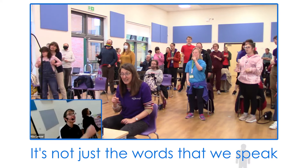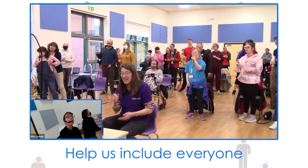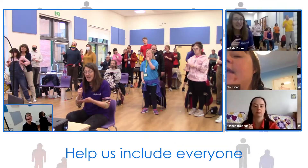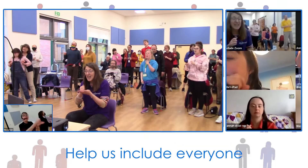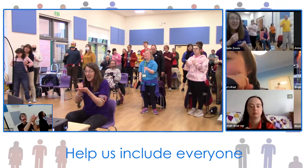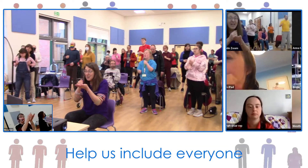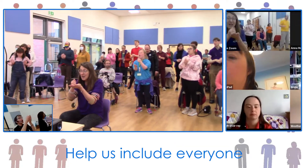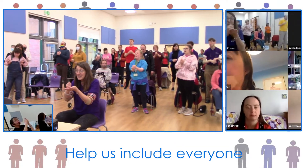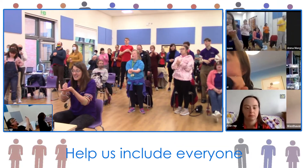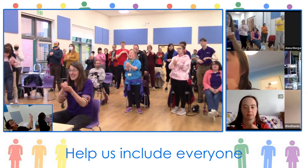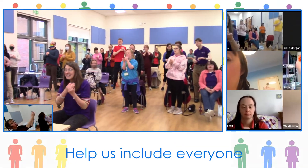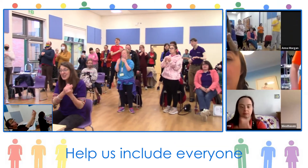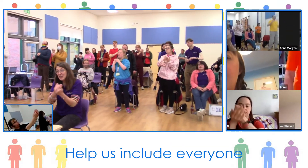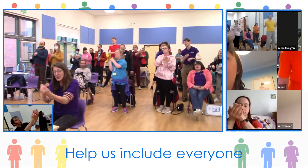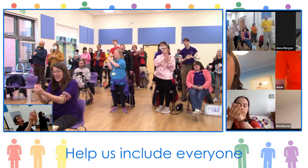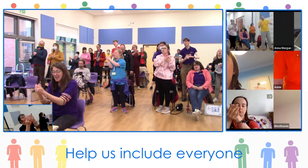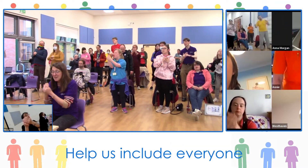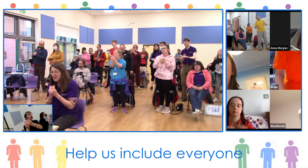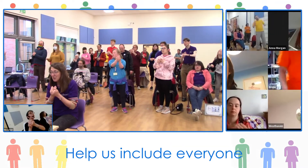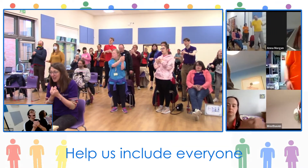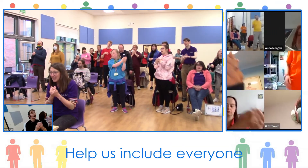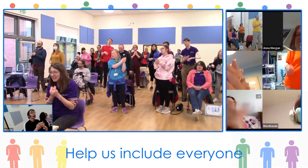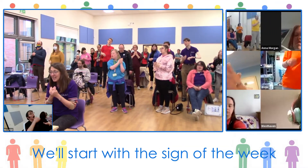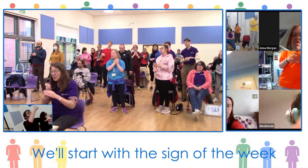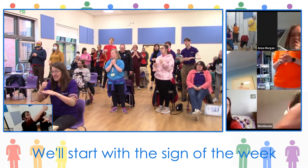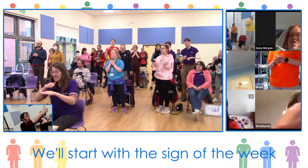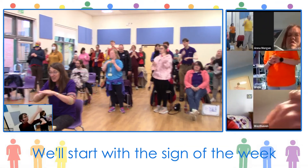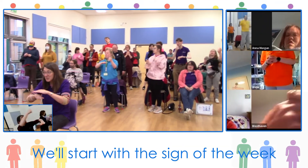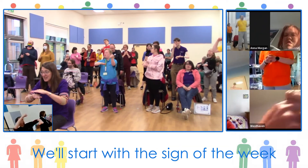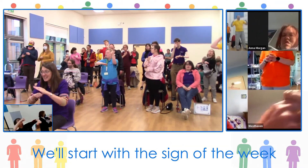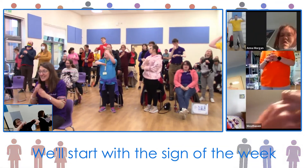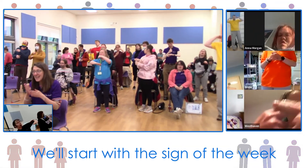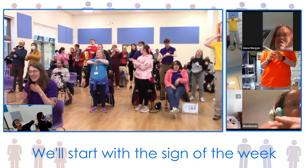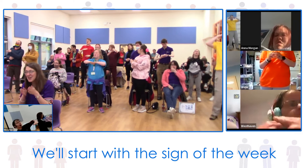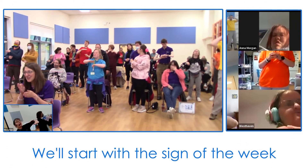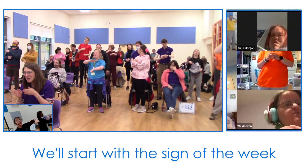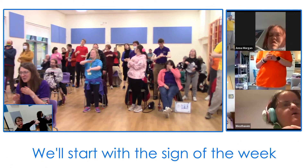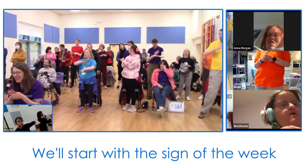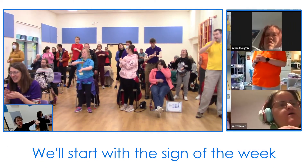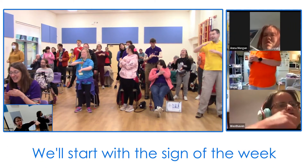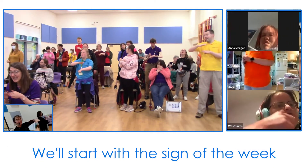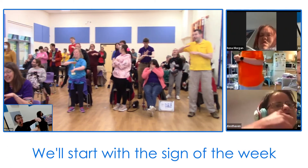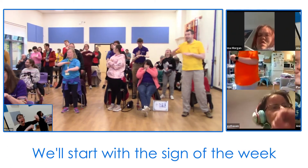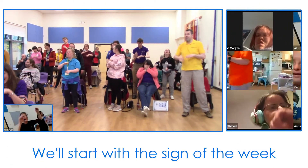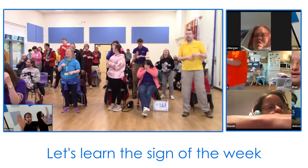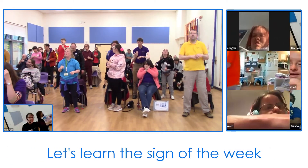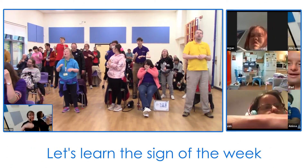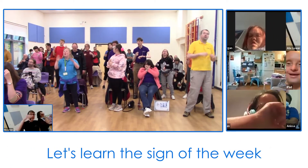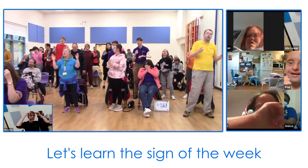Help us include everyone, let's learn the sign of the week,